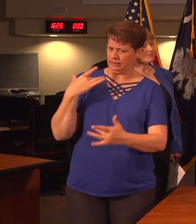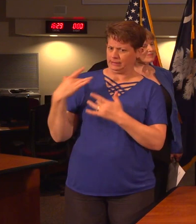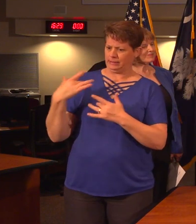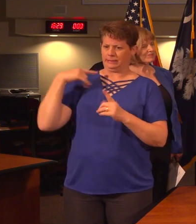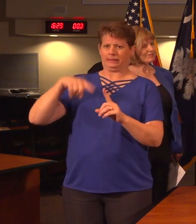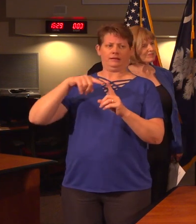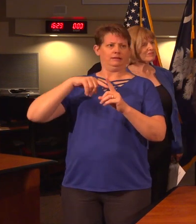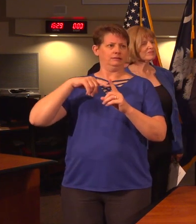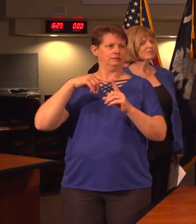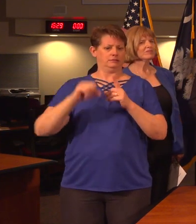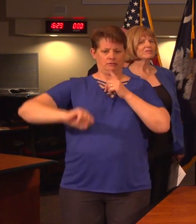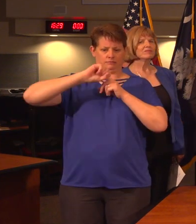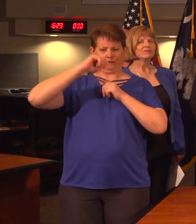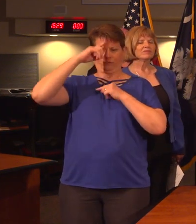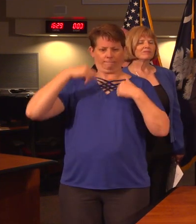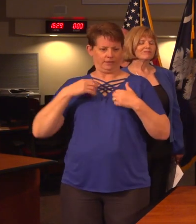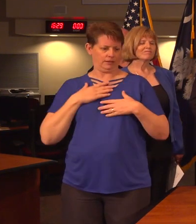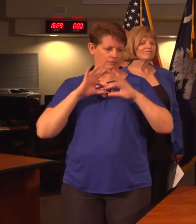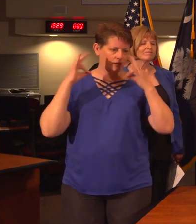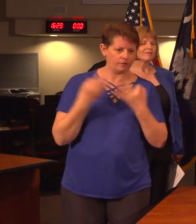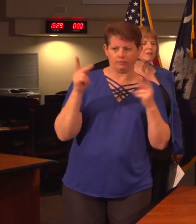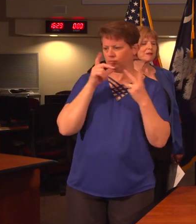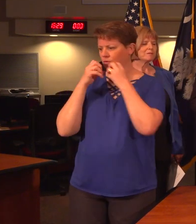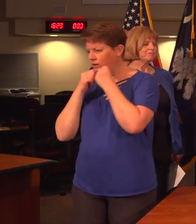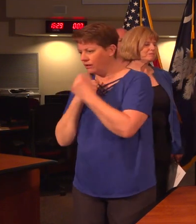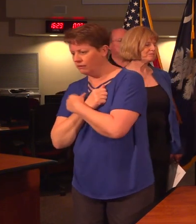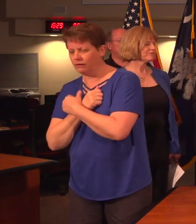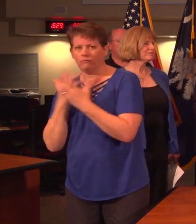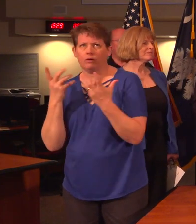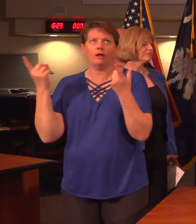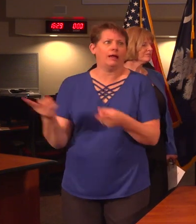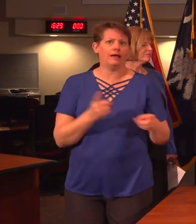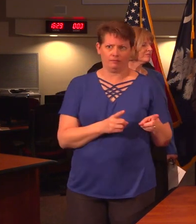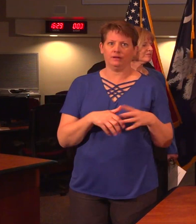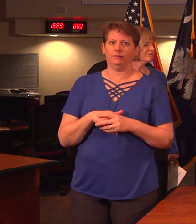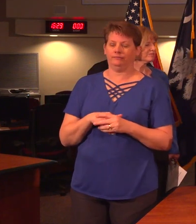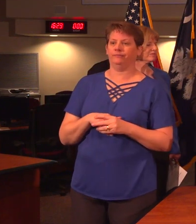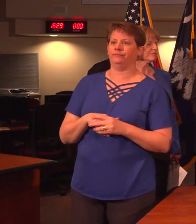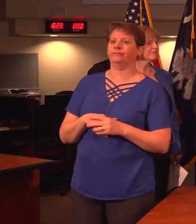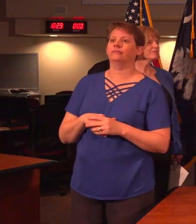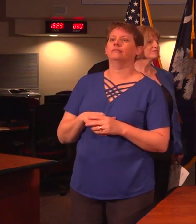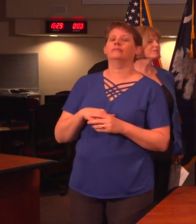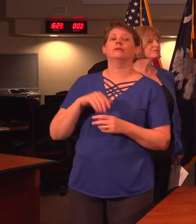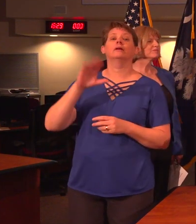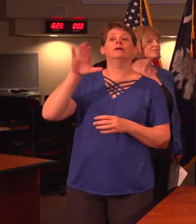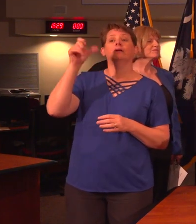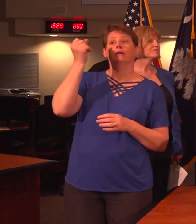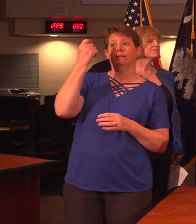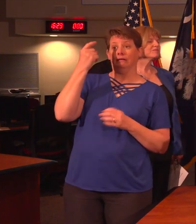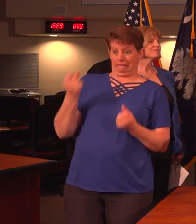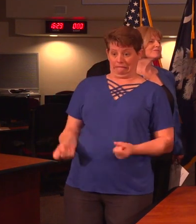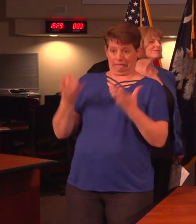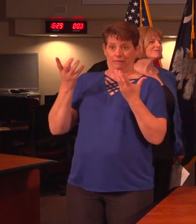virus may have on themselves, their loved ones, and our state. The number of cases that ultimately occur will